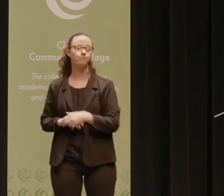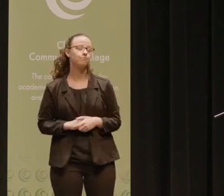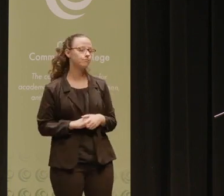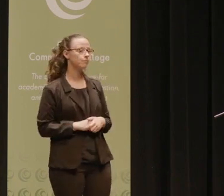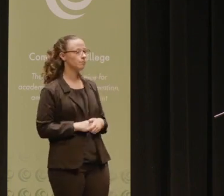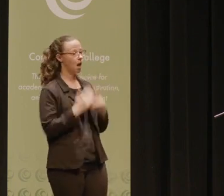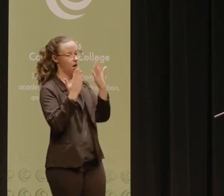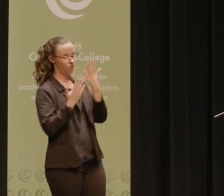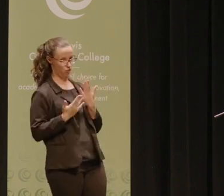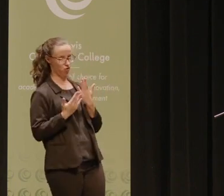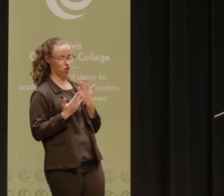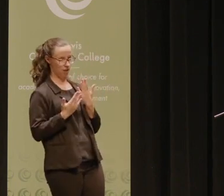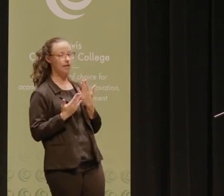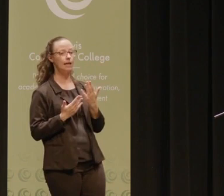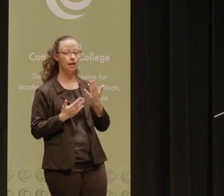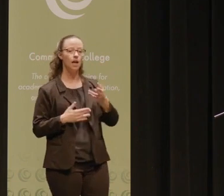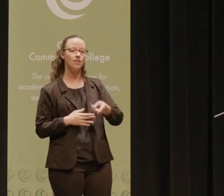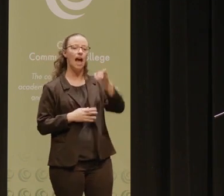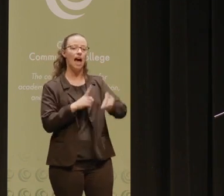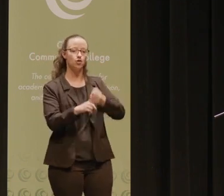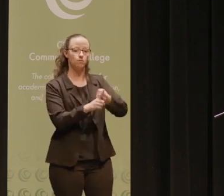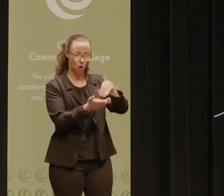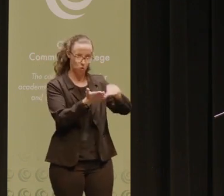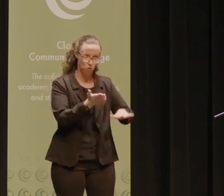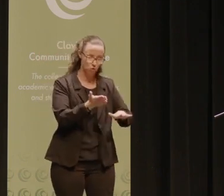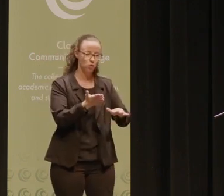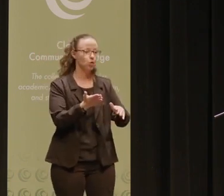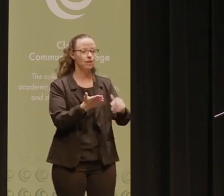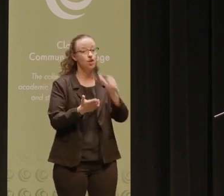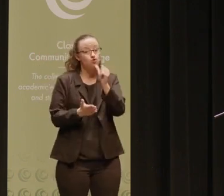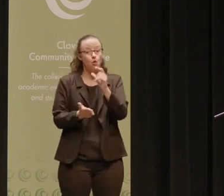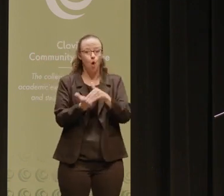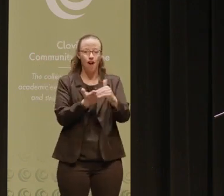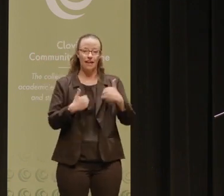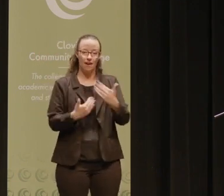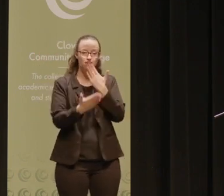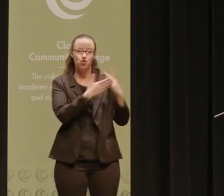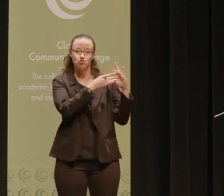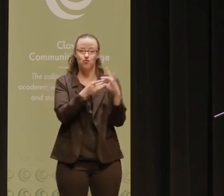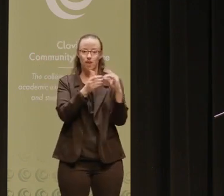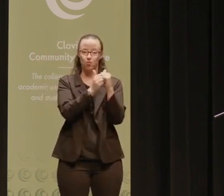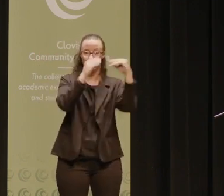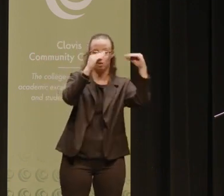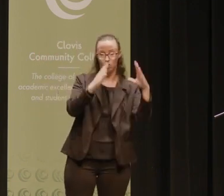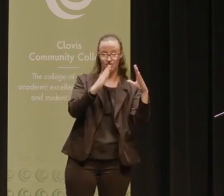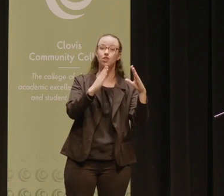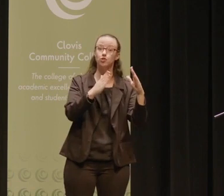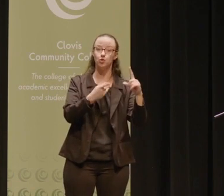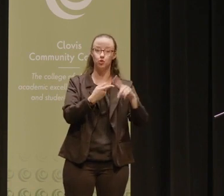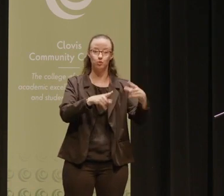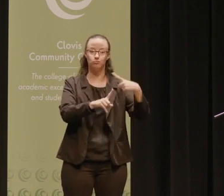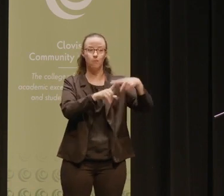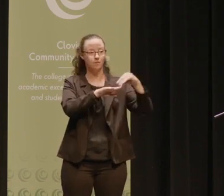Now unfortunately, disproportionately impacted students rarely enjoy relationships with educators that have a positive impact on their